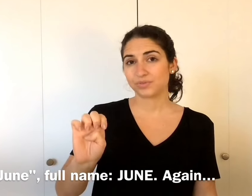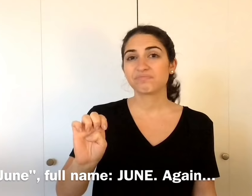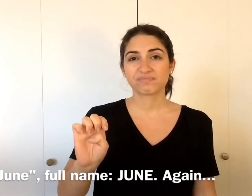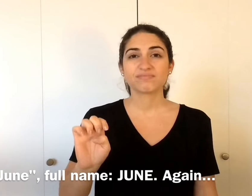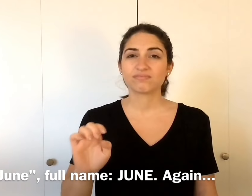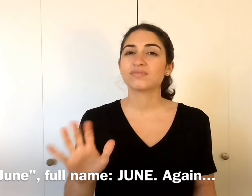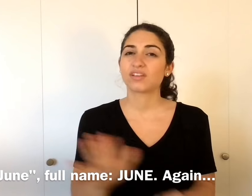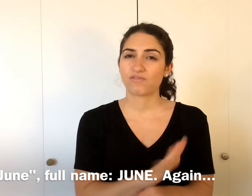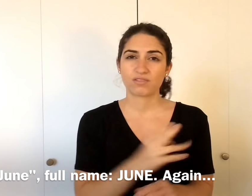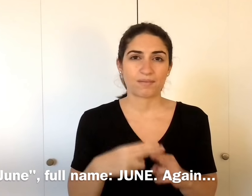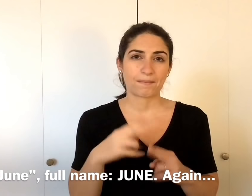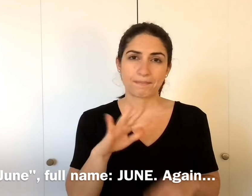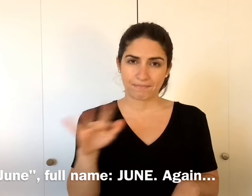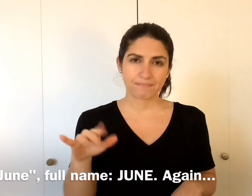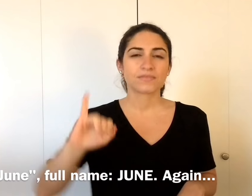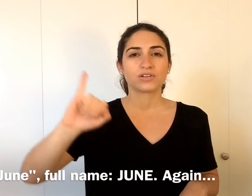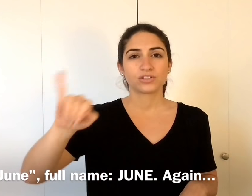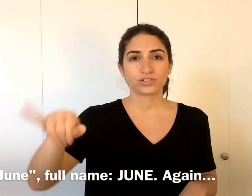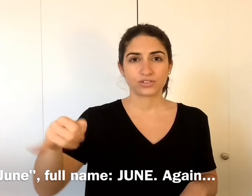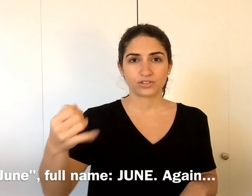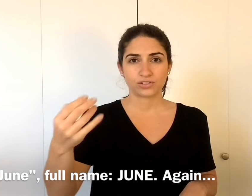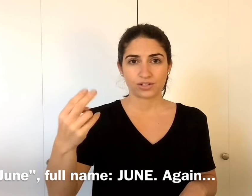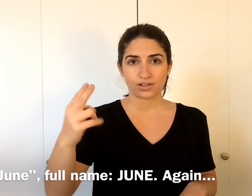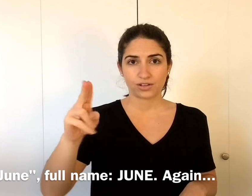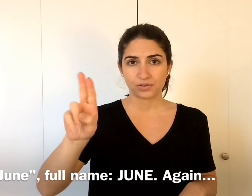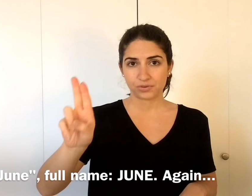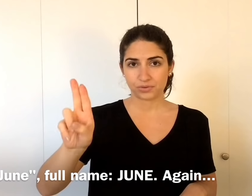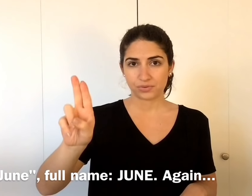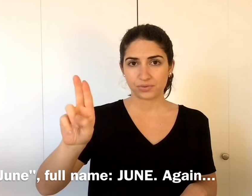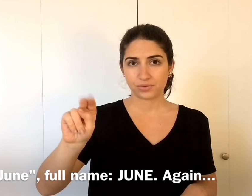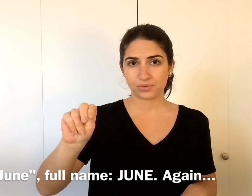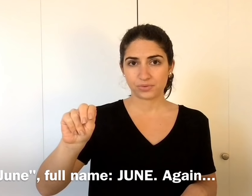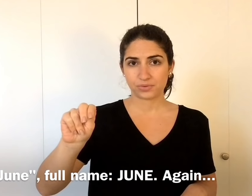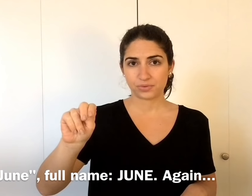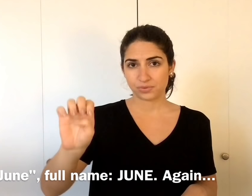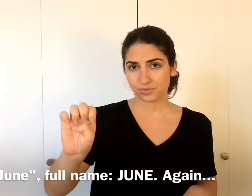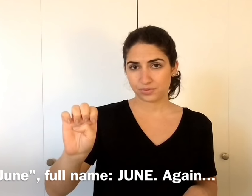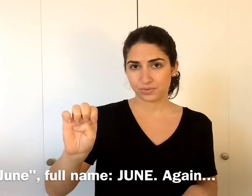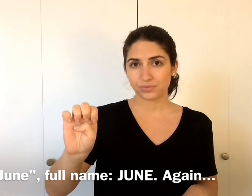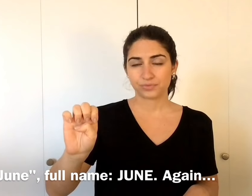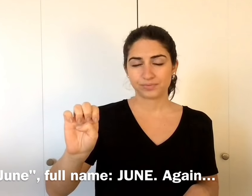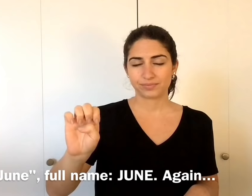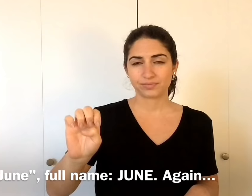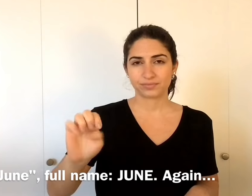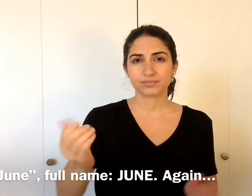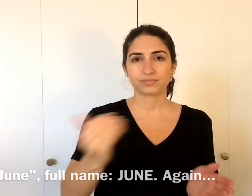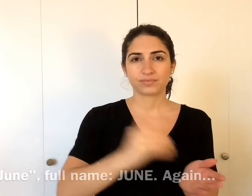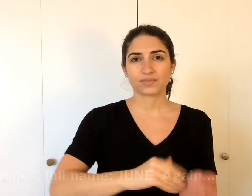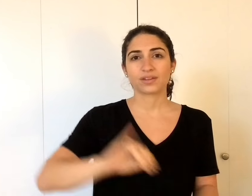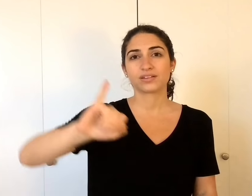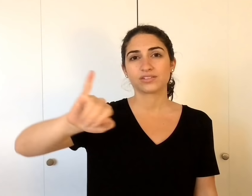June. June. full name again. J-U-N-E. June.